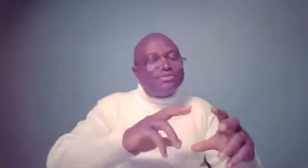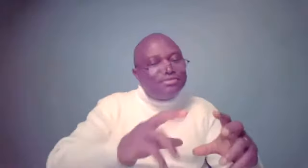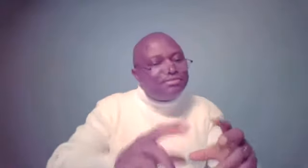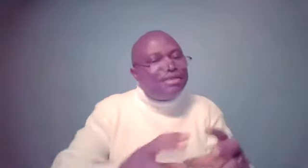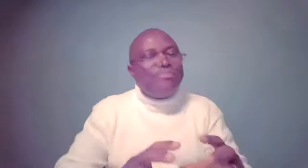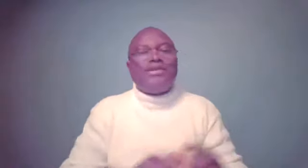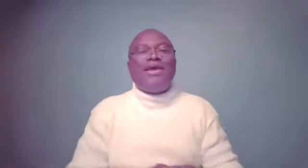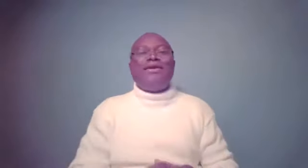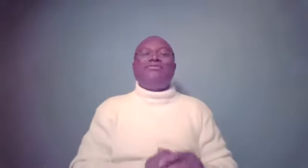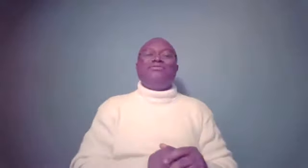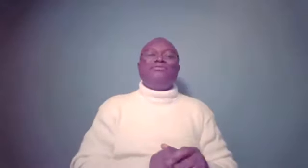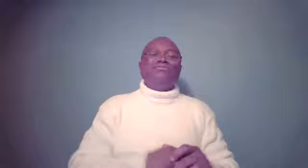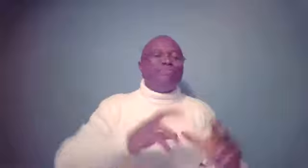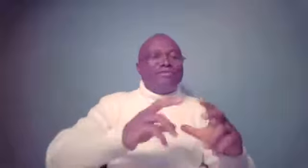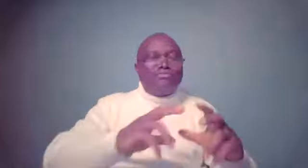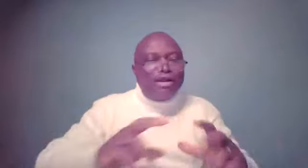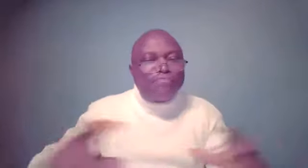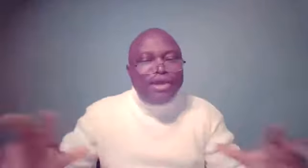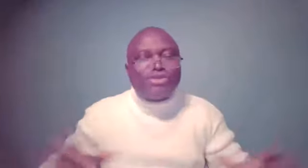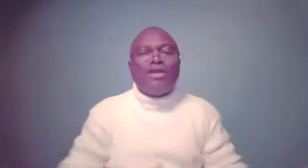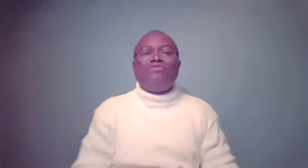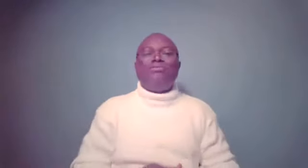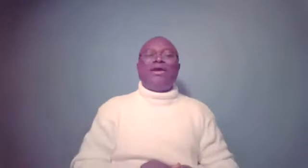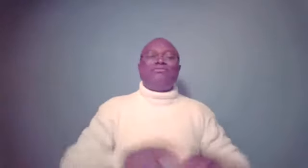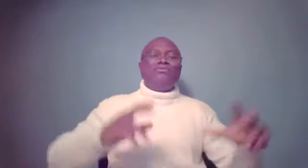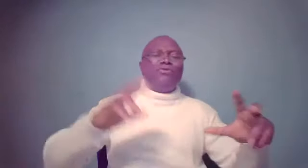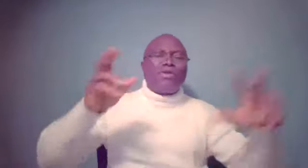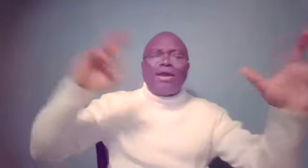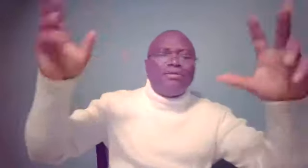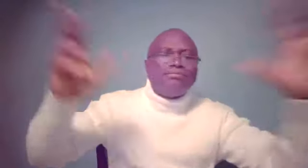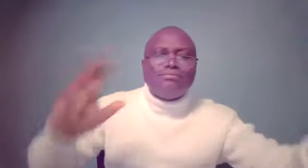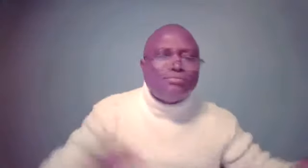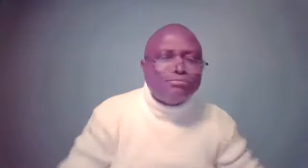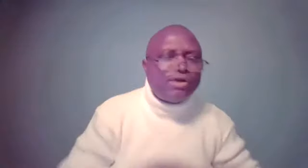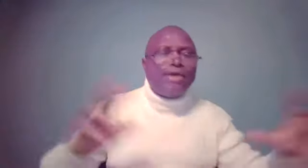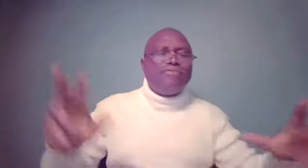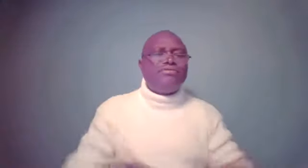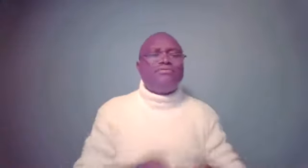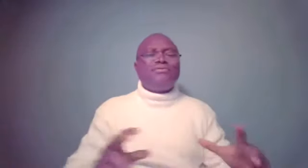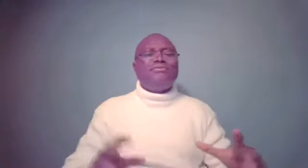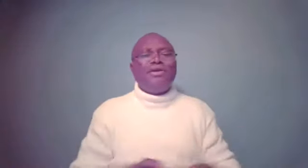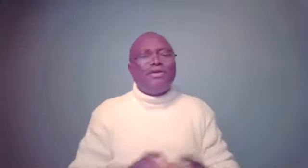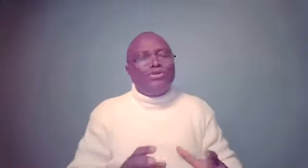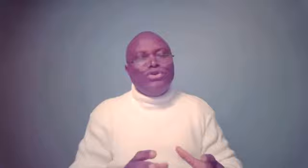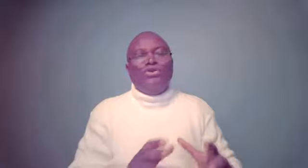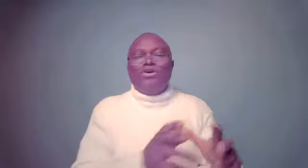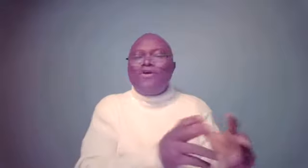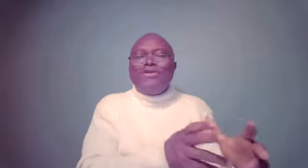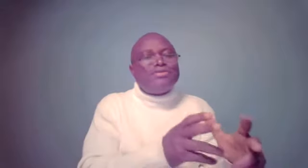there might be delays and we might run out of patience. might go cry to high heavens. And, no, God is